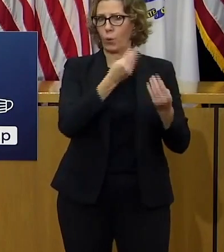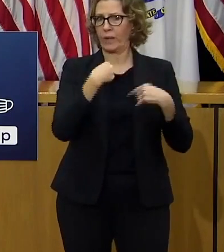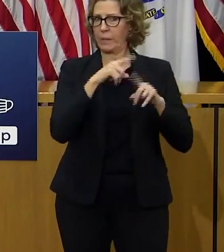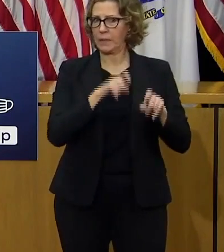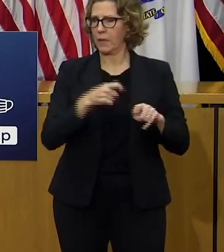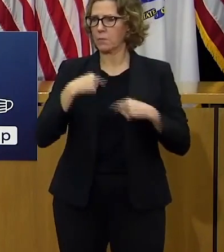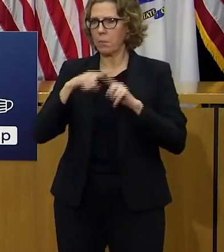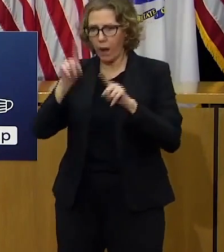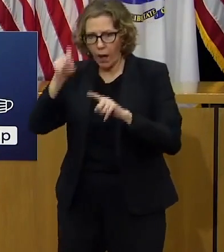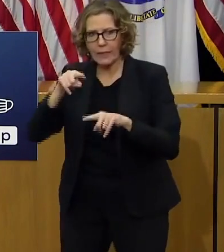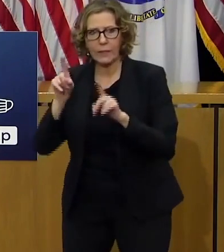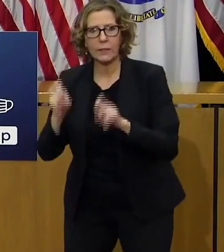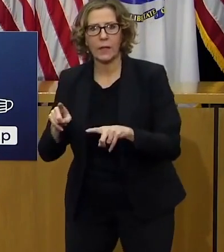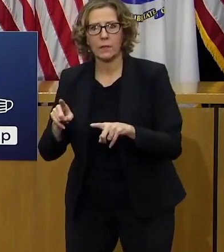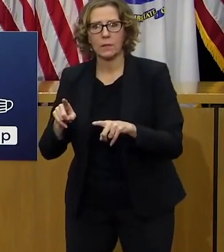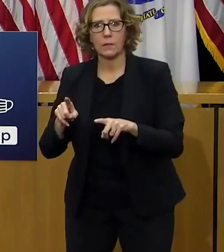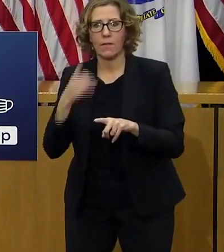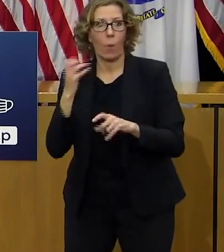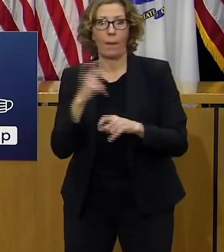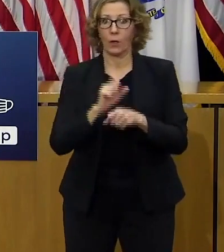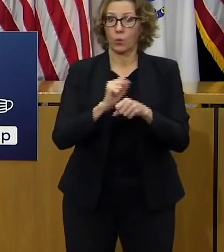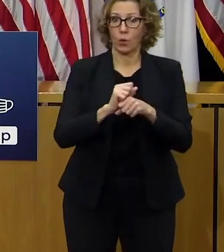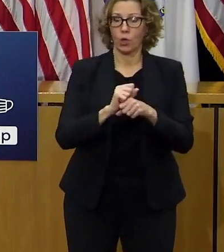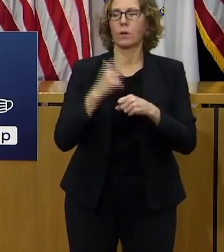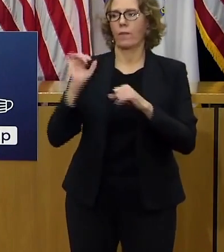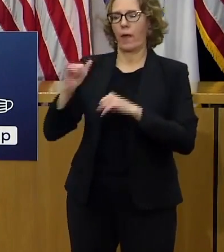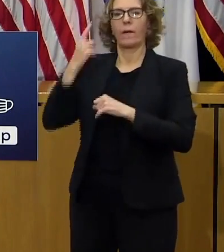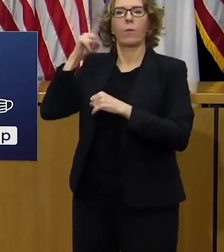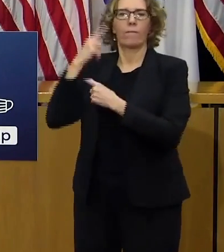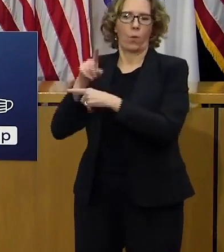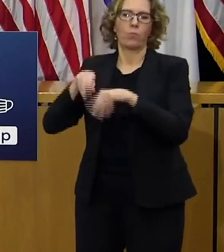the car as we continue to disperse across the commonwealth